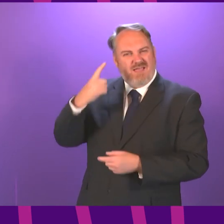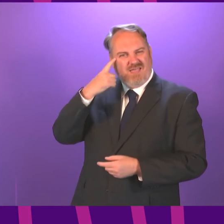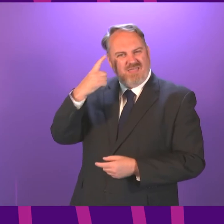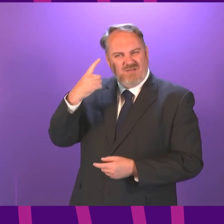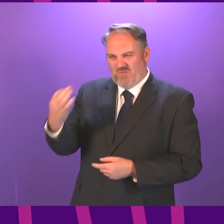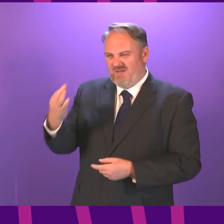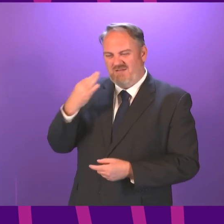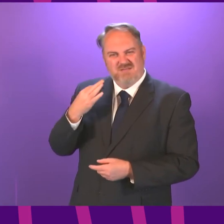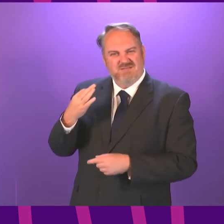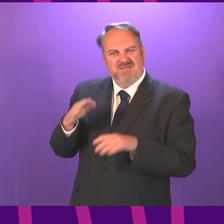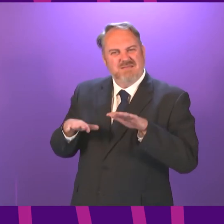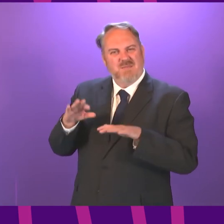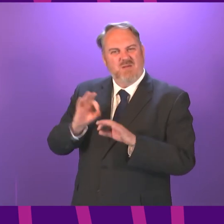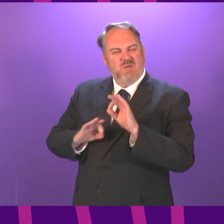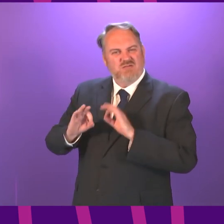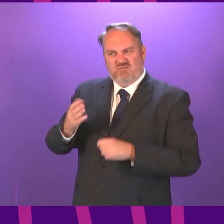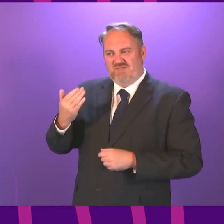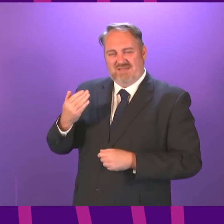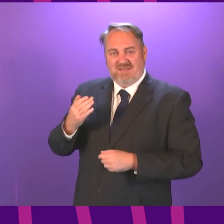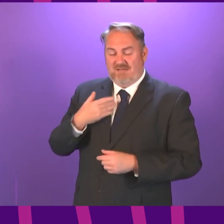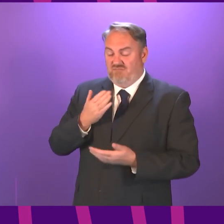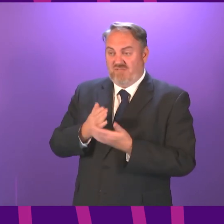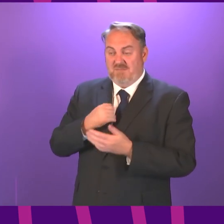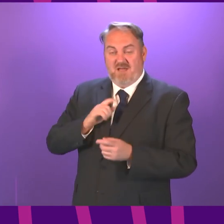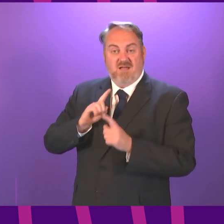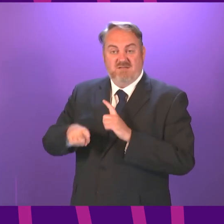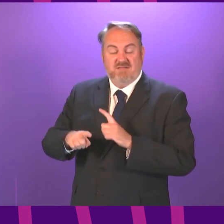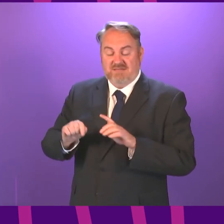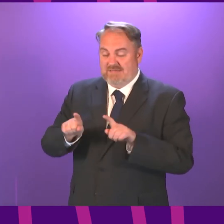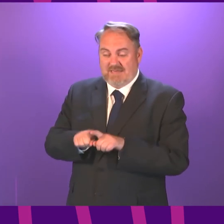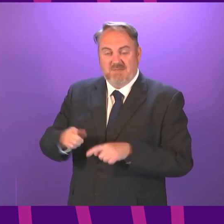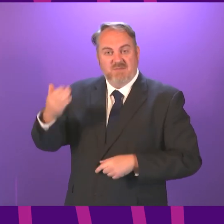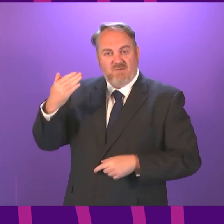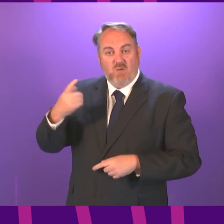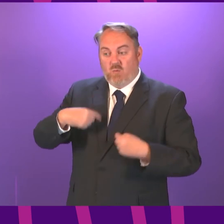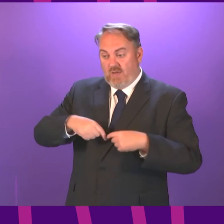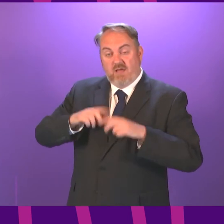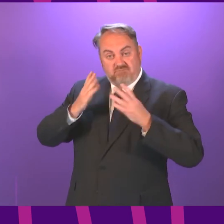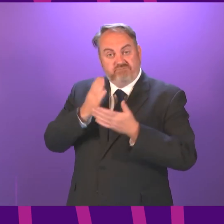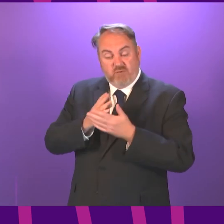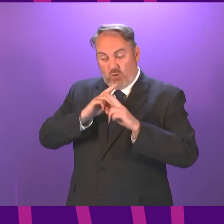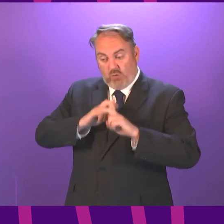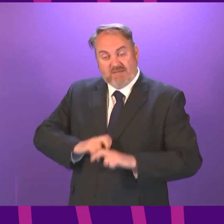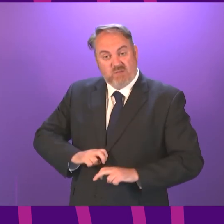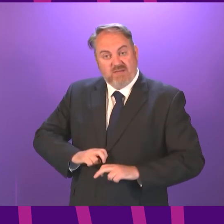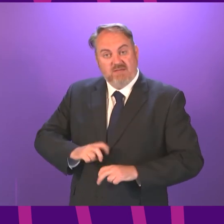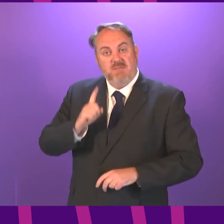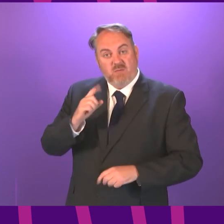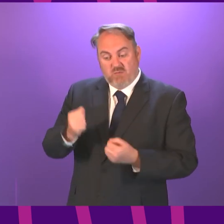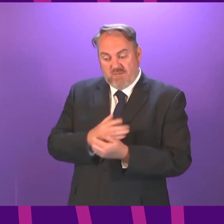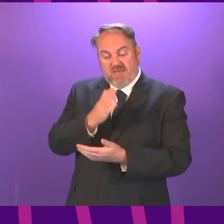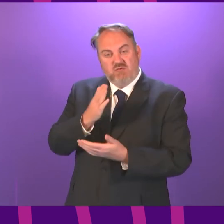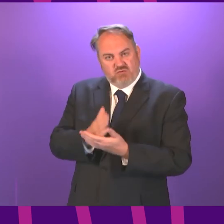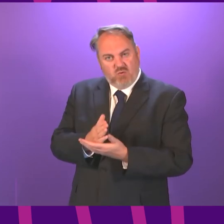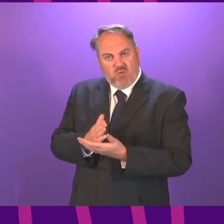a couple of weeks ago my answer is the same we continue to look at these things but we want to make sure that we have assurance and can